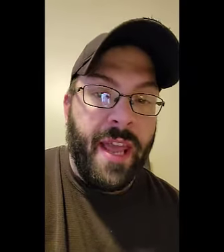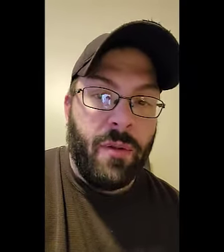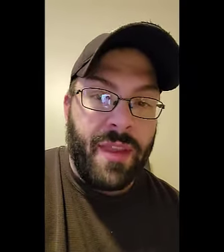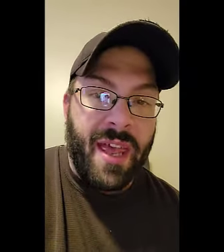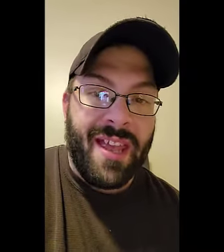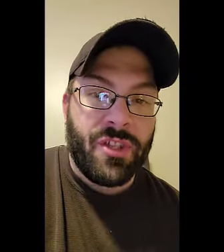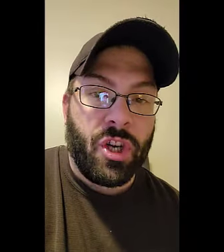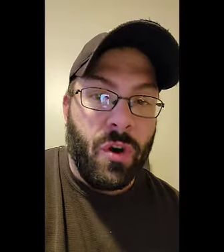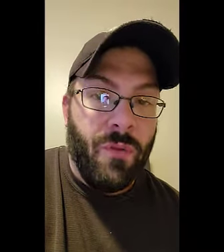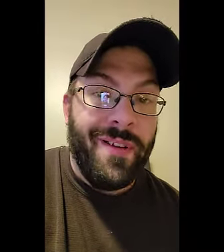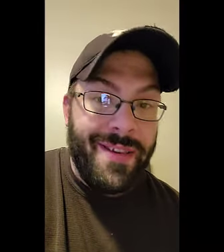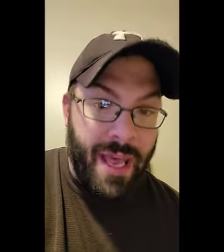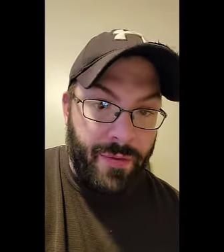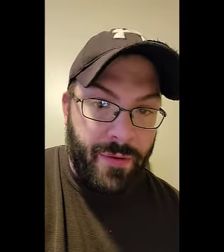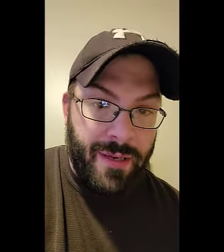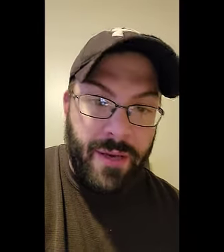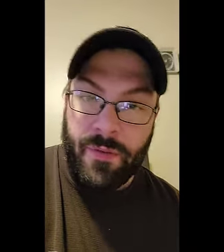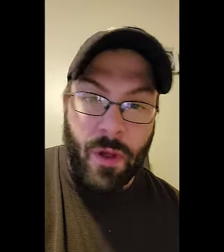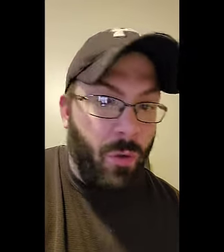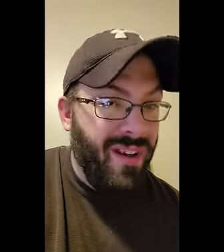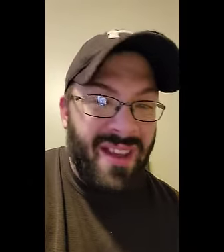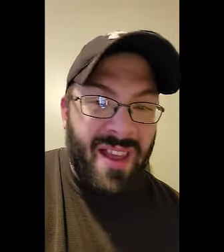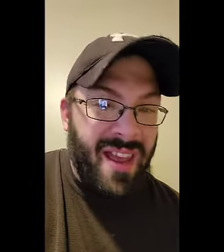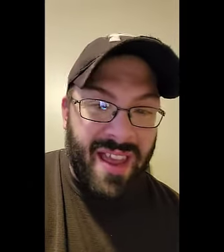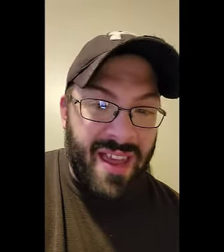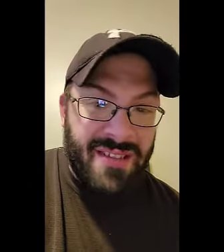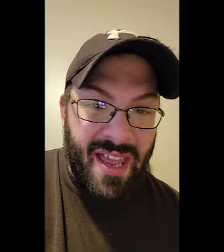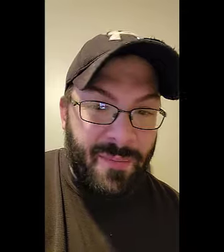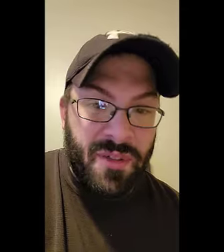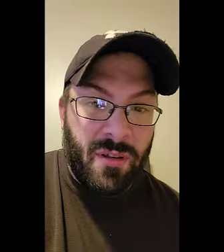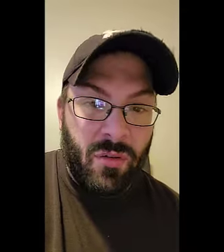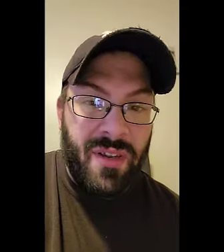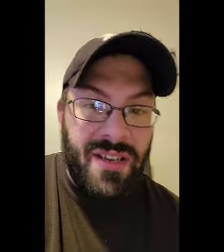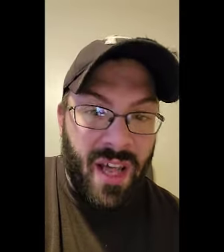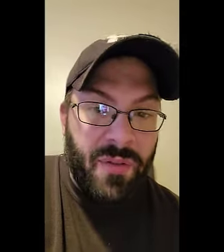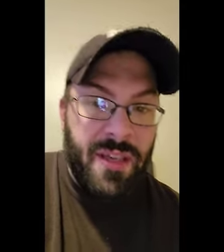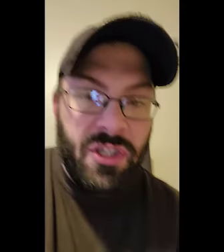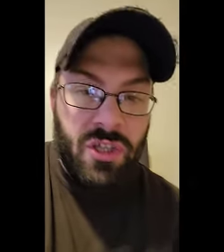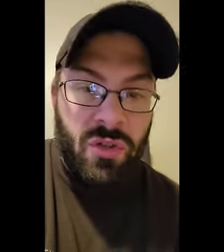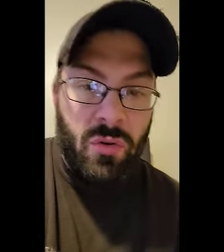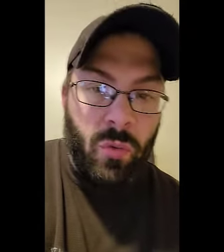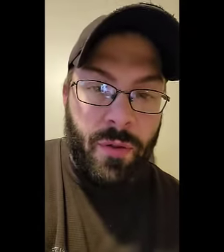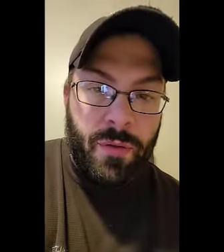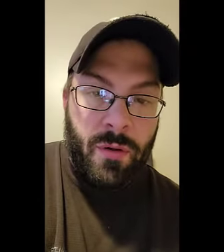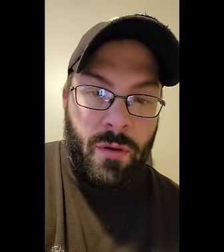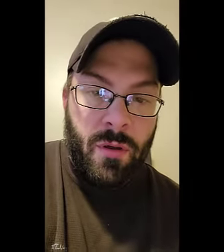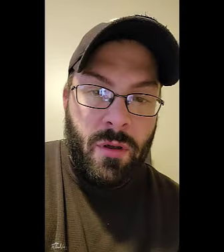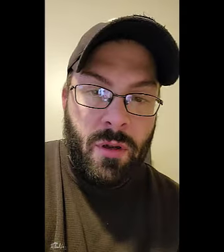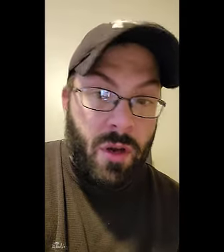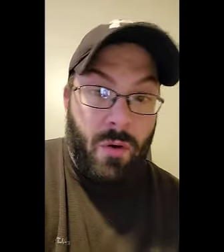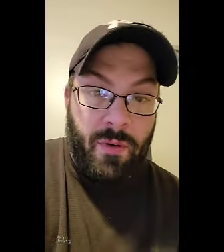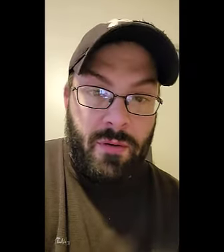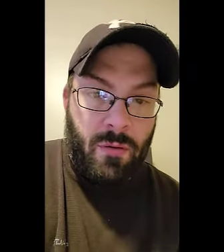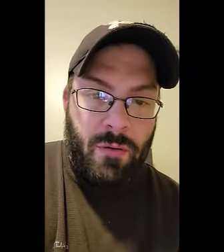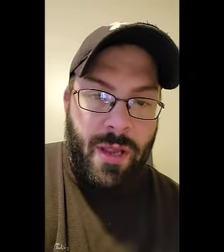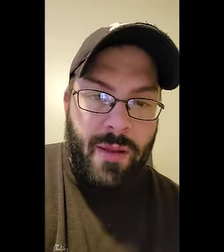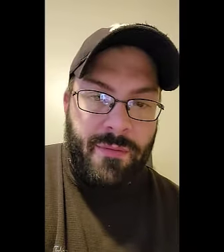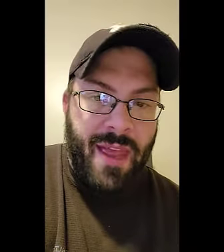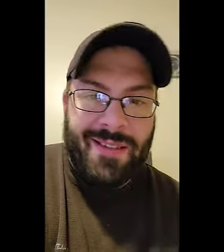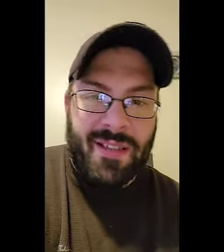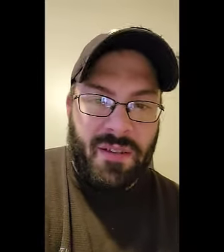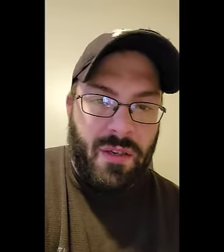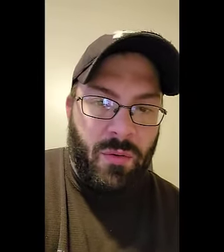they count that as a COVID death, even though it has absolutely nothing to do with COVID.